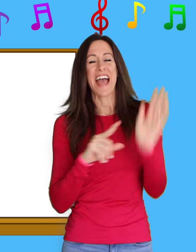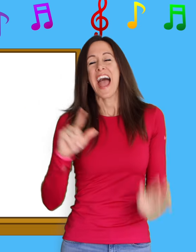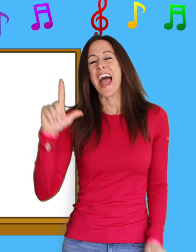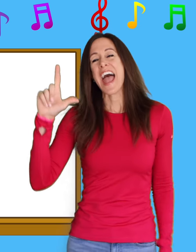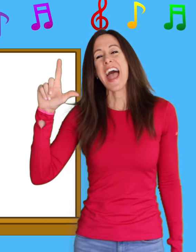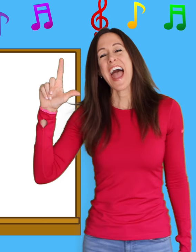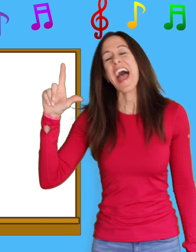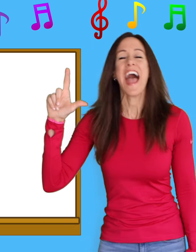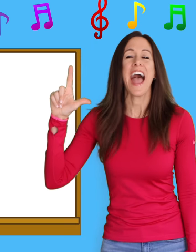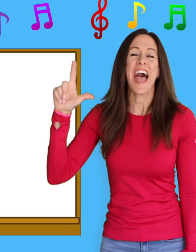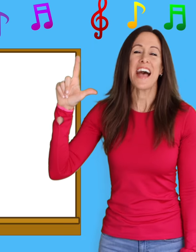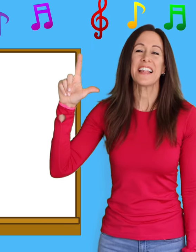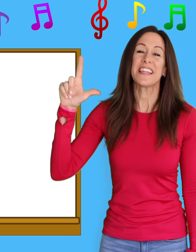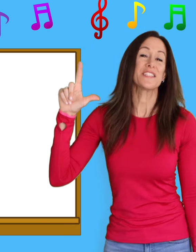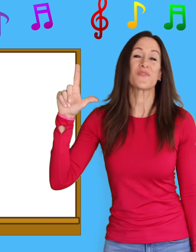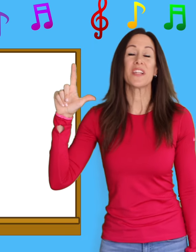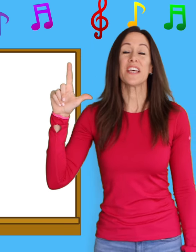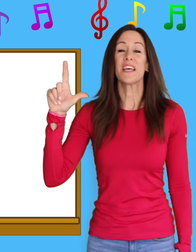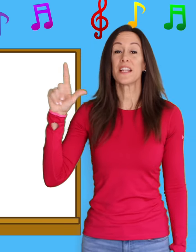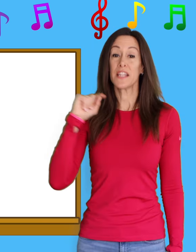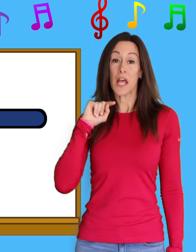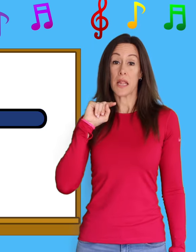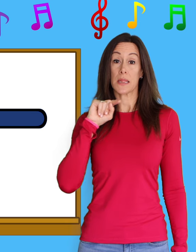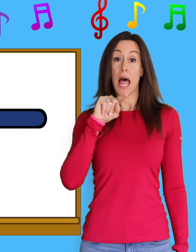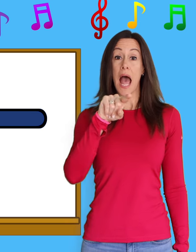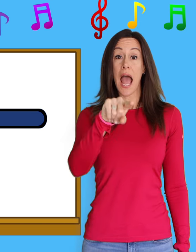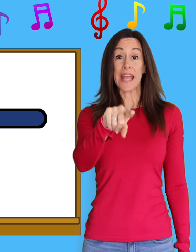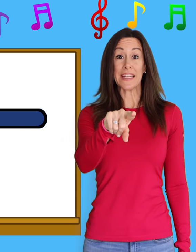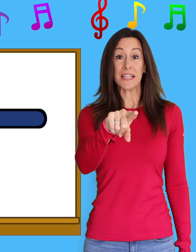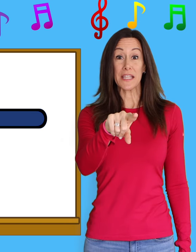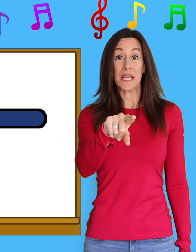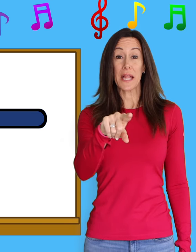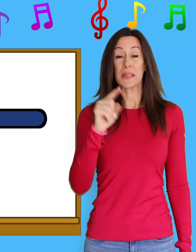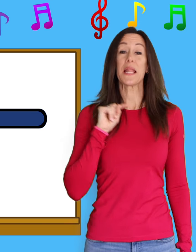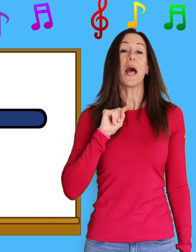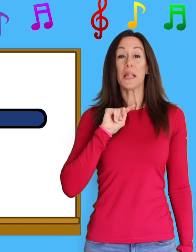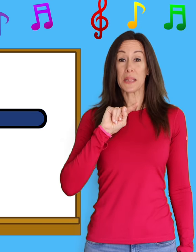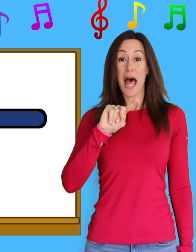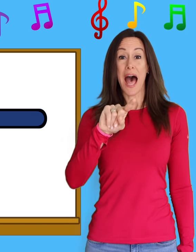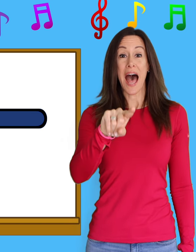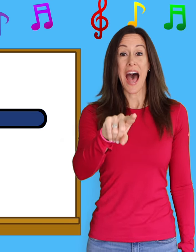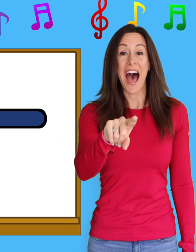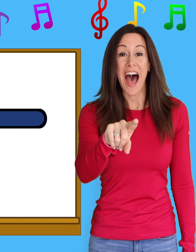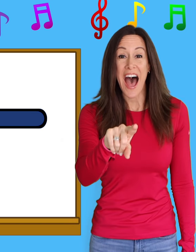L is for L-L-line, L-L-line